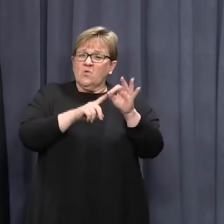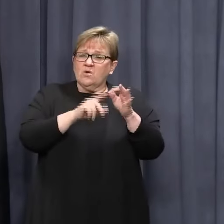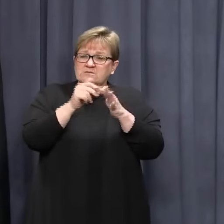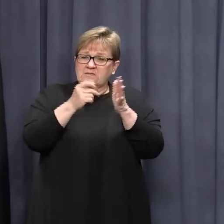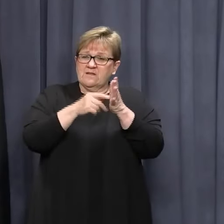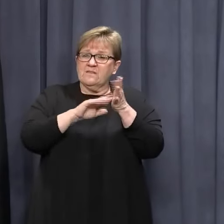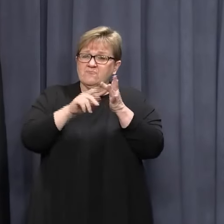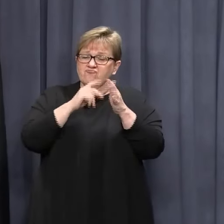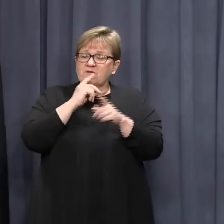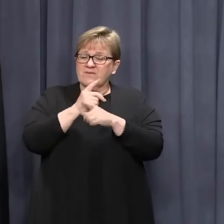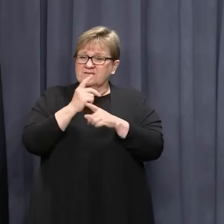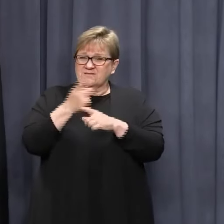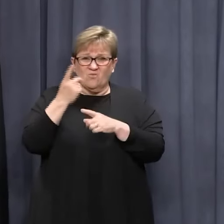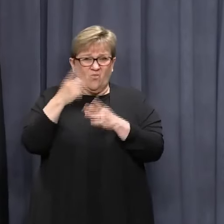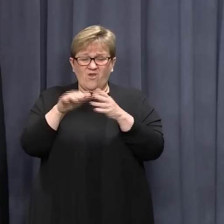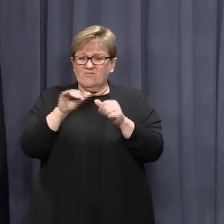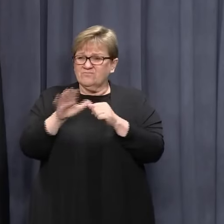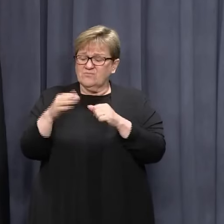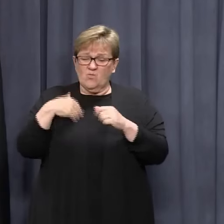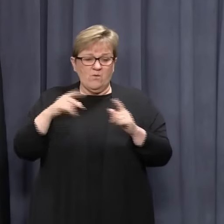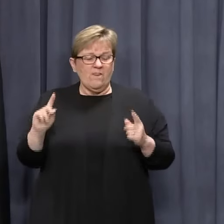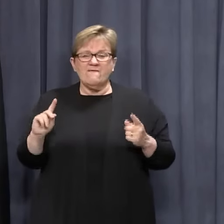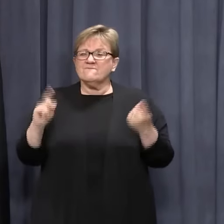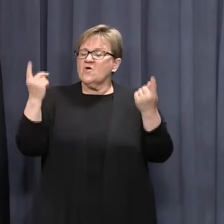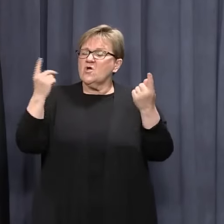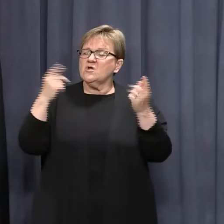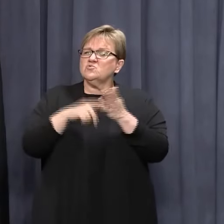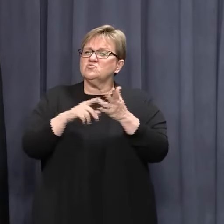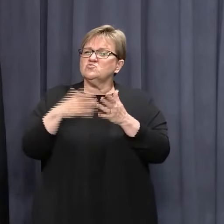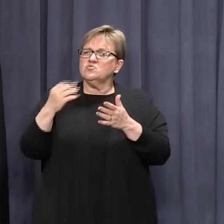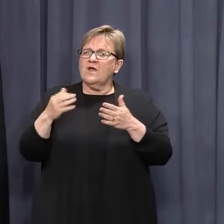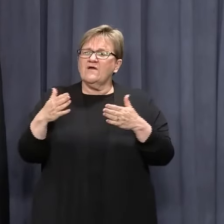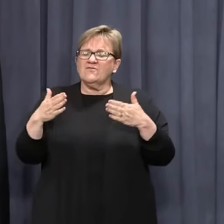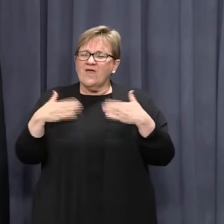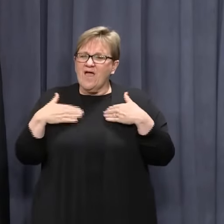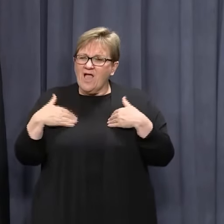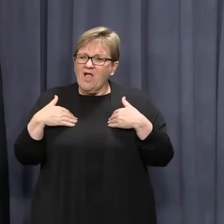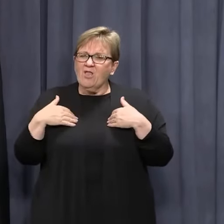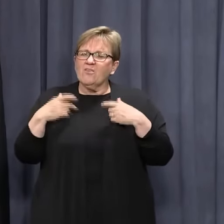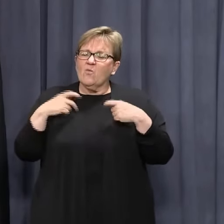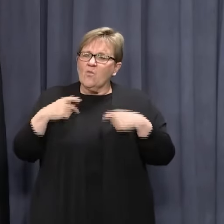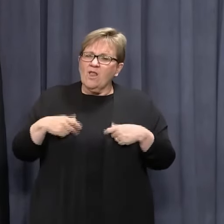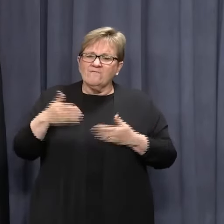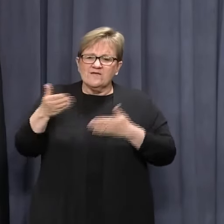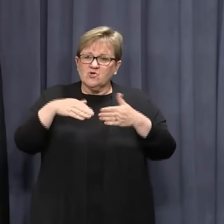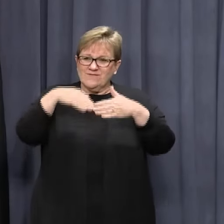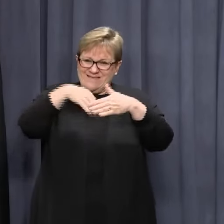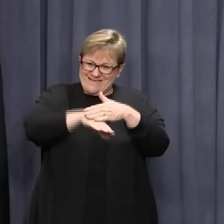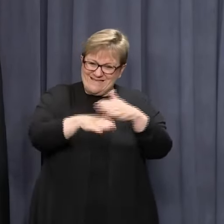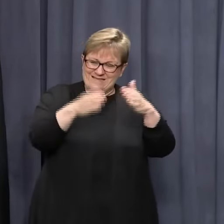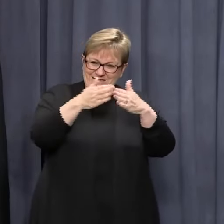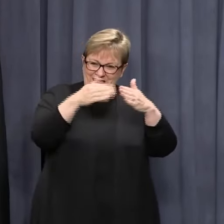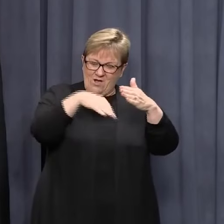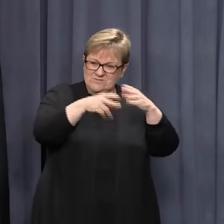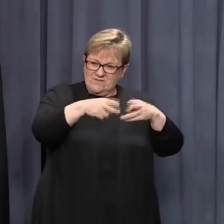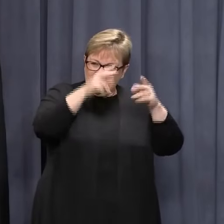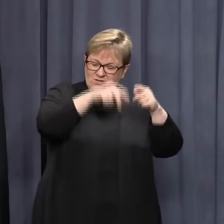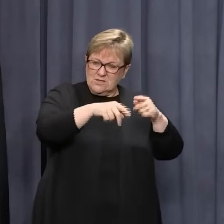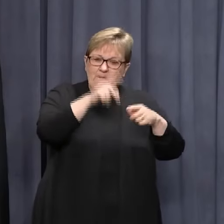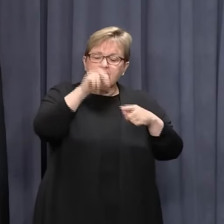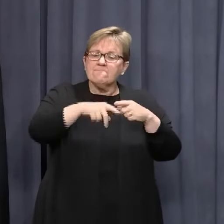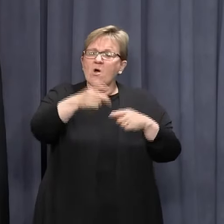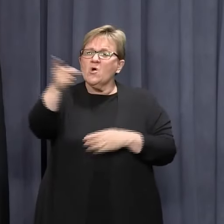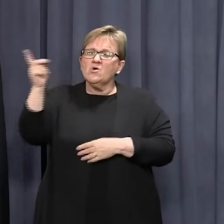well. We were one of the first jurisdictions to bring the health and welfare services in-house. So previously, most